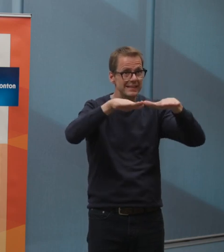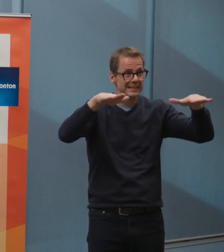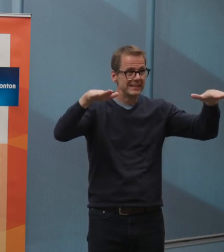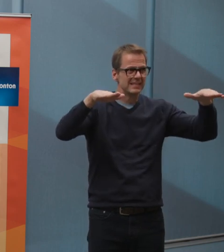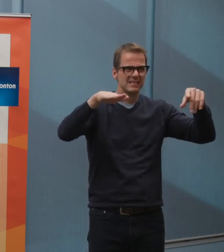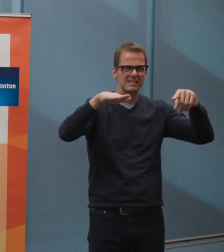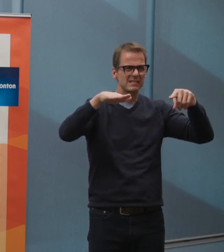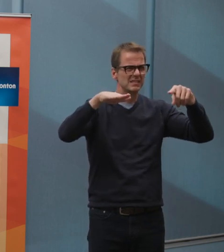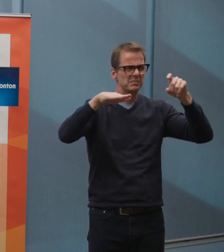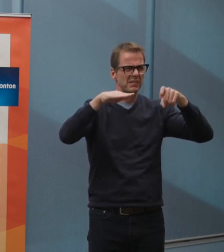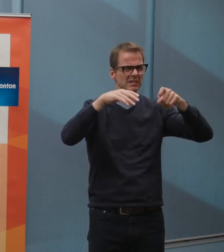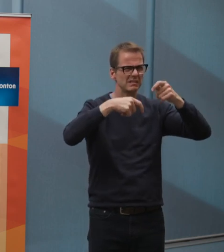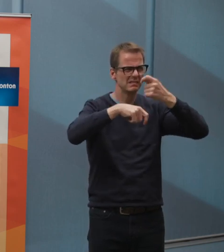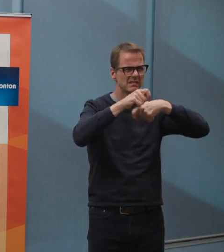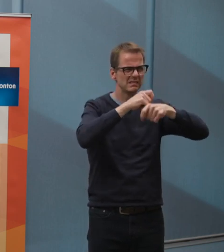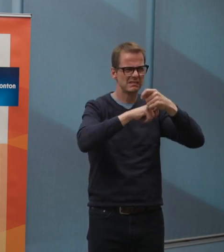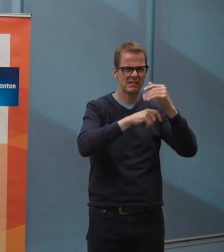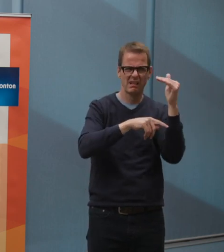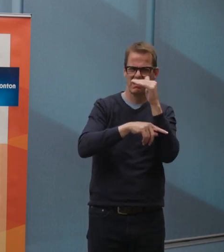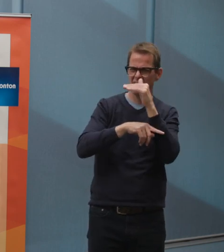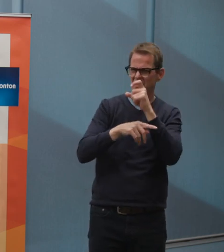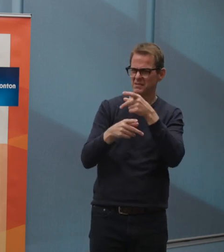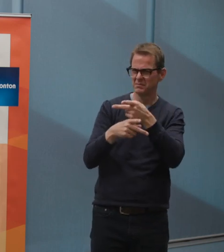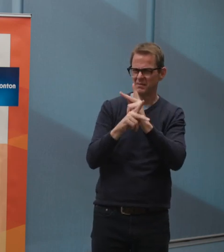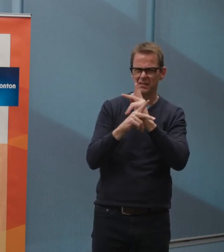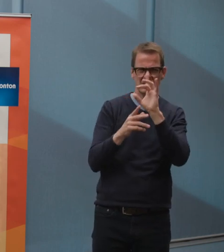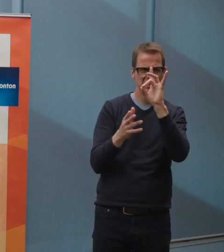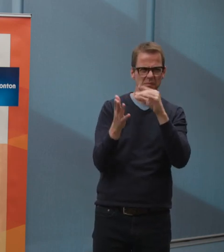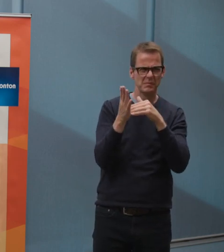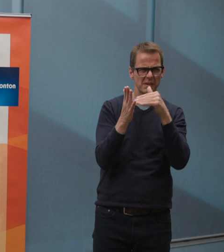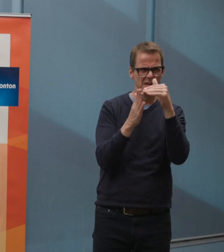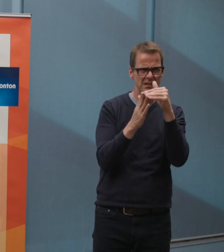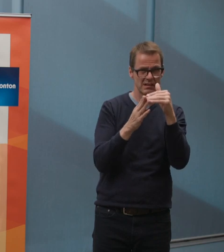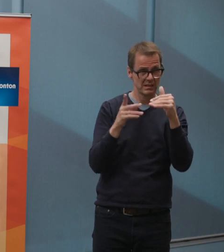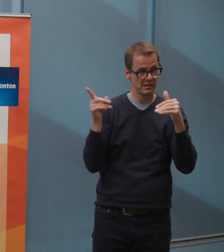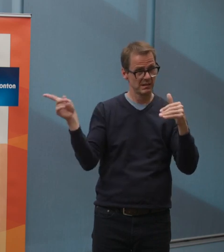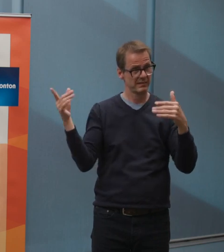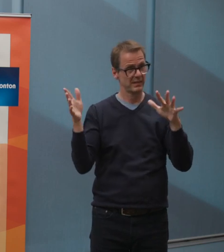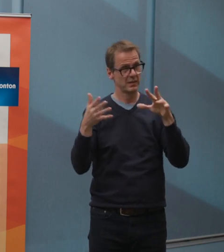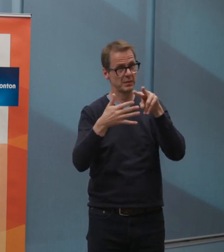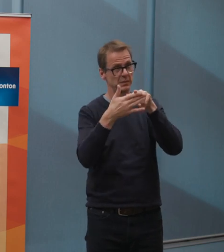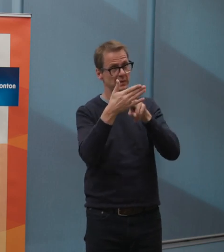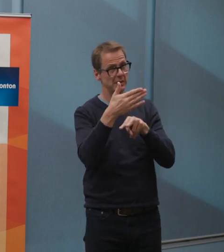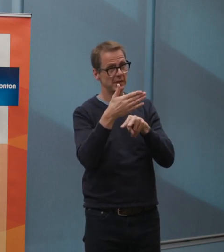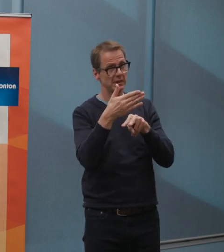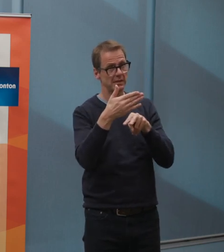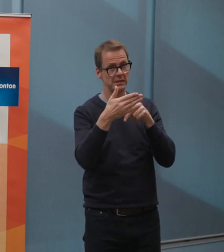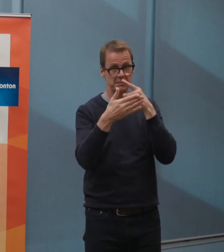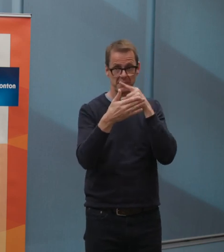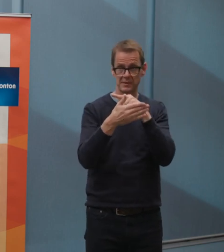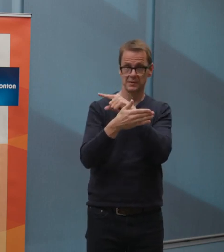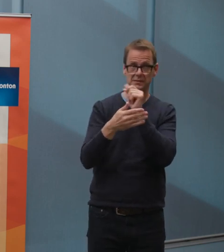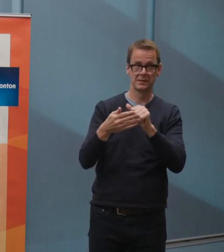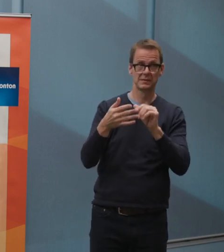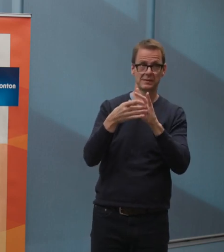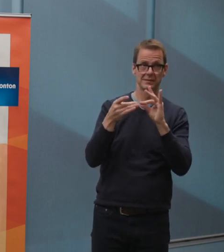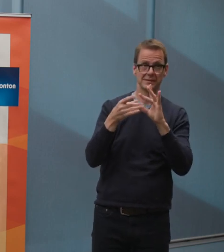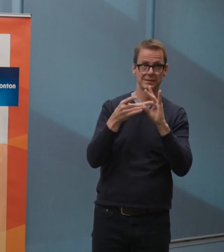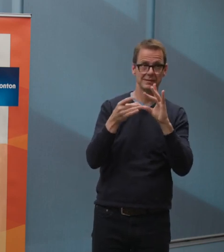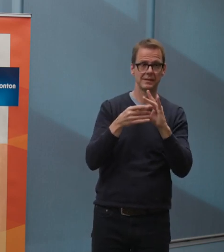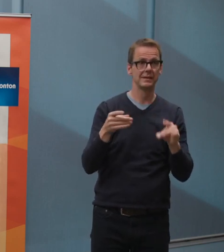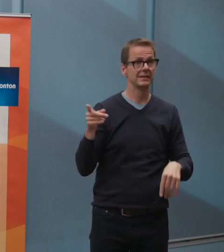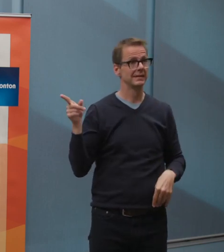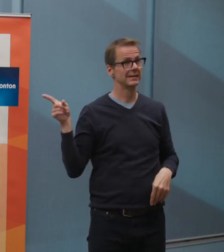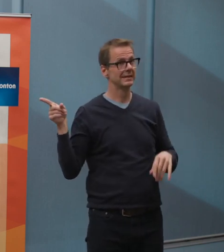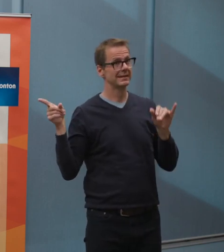I don't know if you're going to comment on that, if you've read the report yet or anything you can say about it. I haven't. The reports just came out today while we were in the other meeting. So